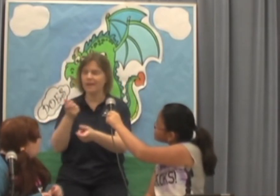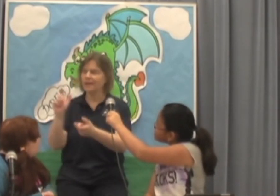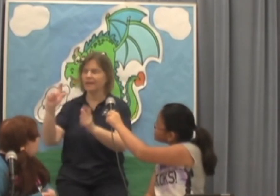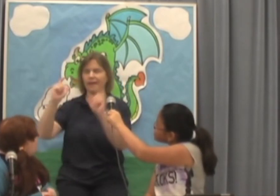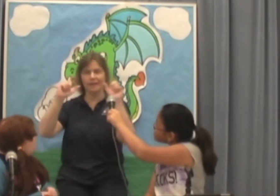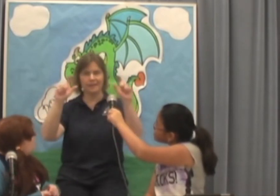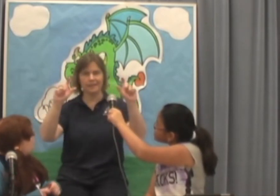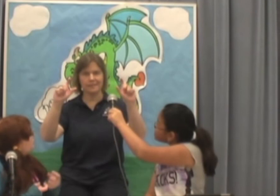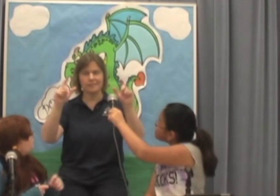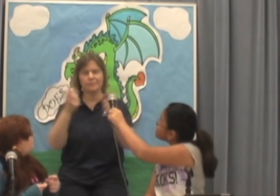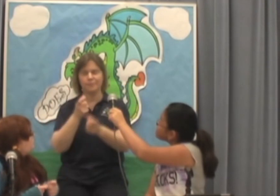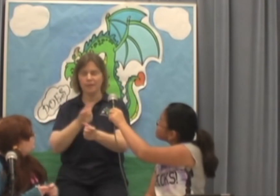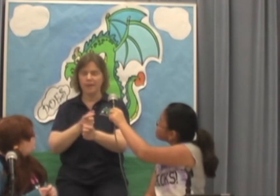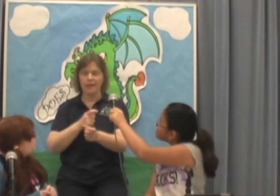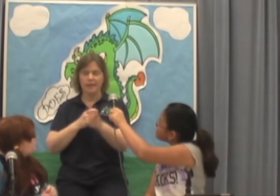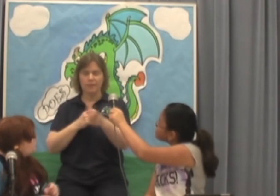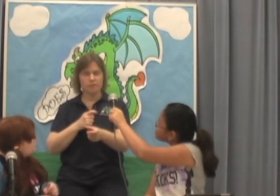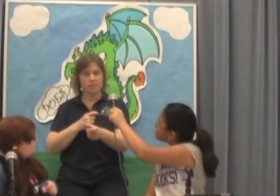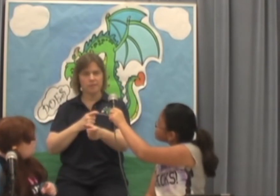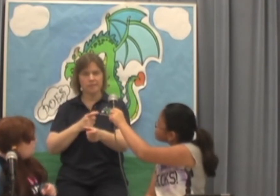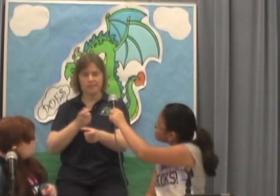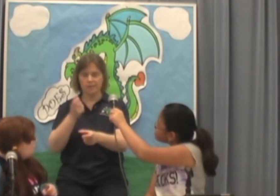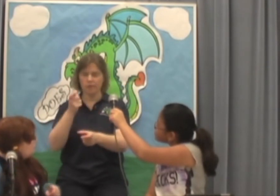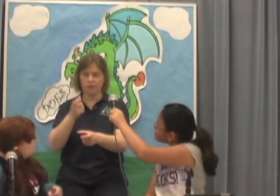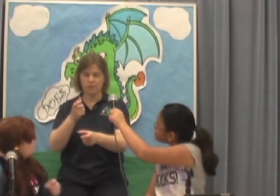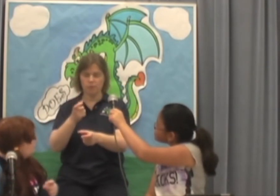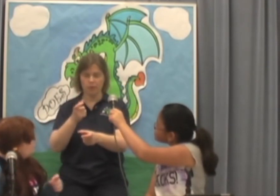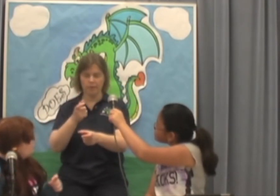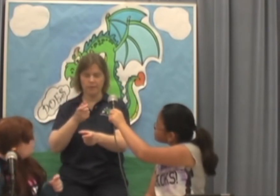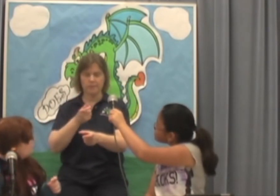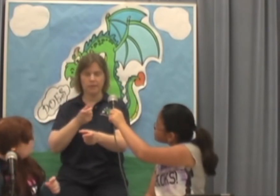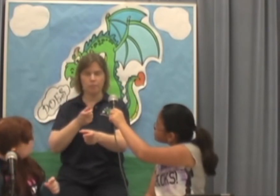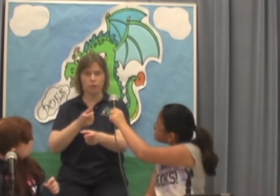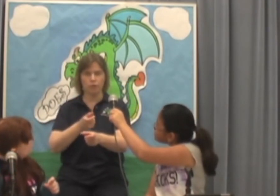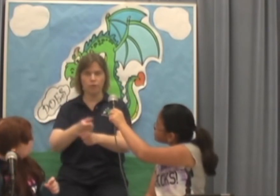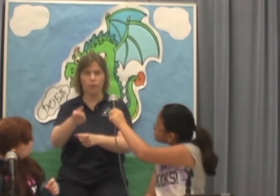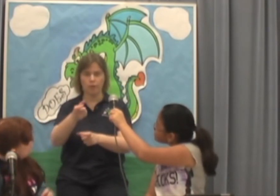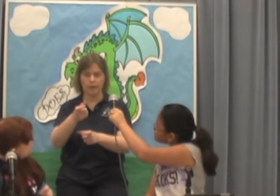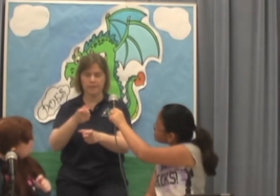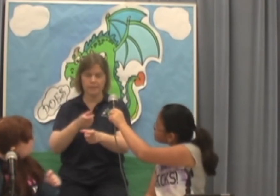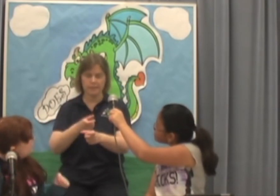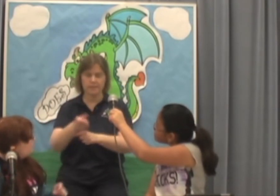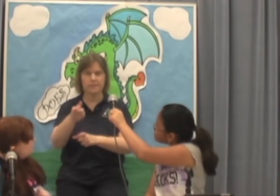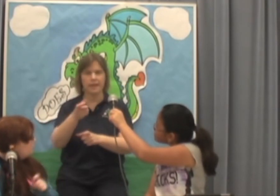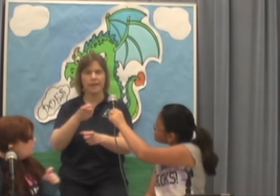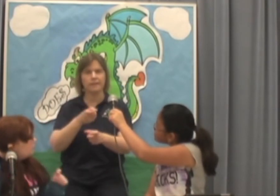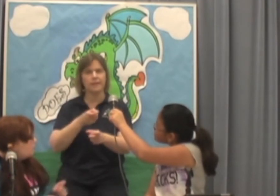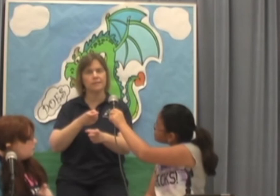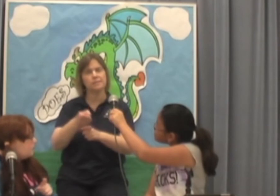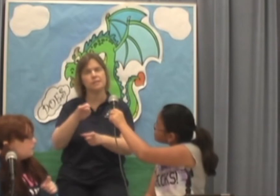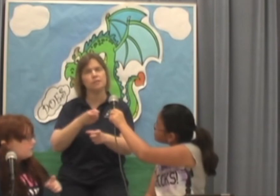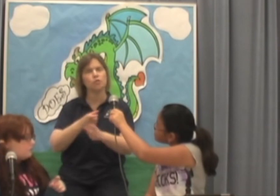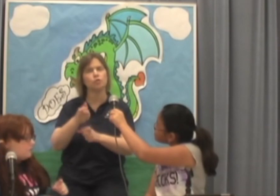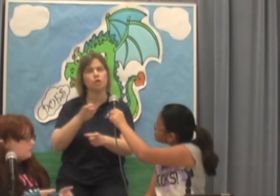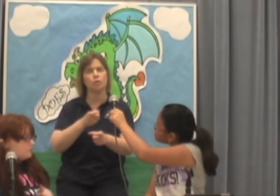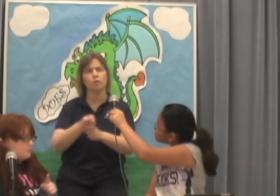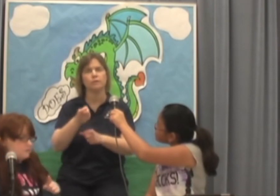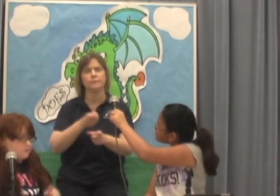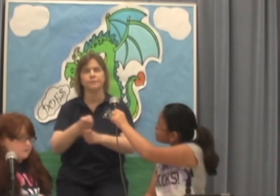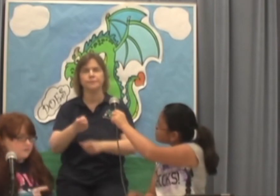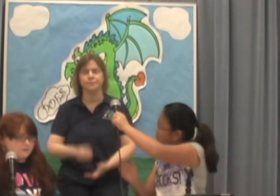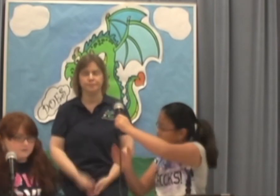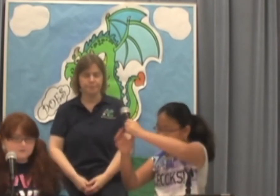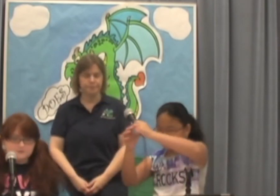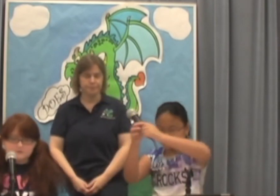it to see. Kind of like this. This is going to sit here. This one is going to move forward as it hits this hand, and that's tease or joke.